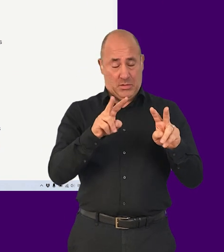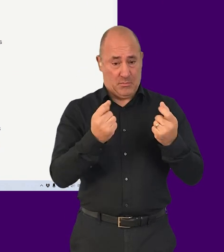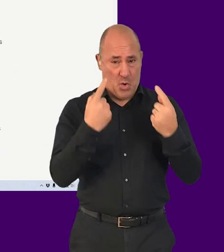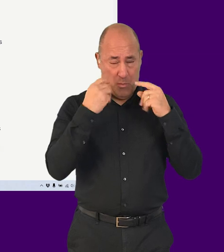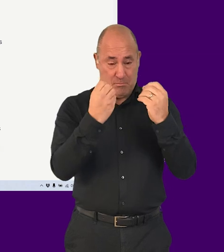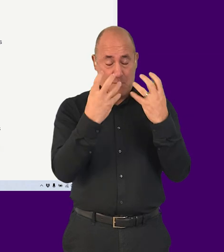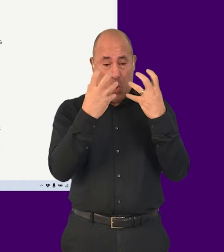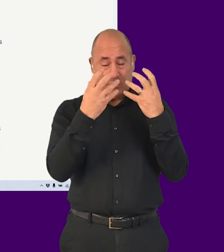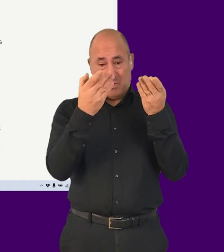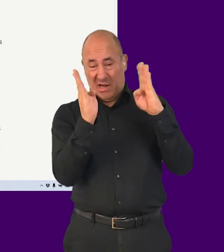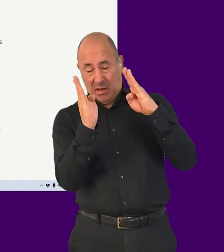legibility.